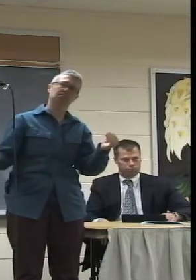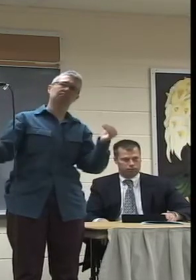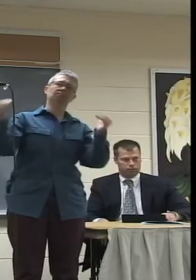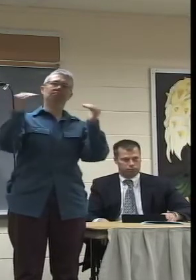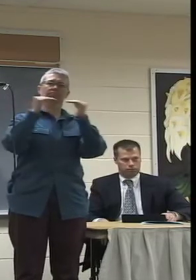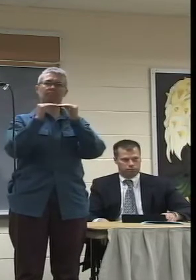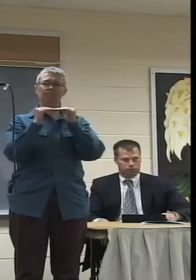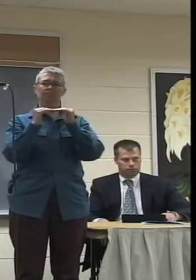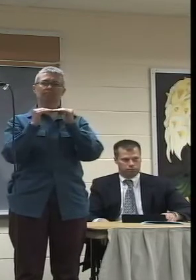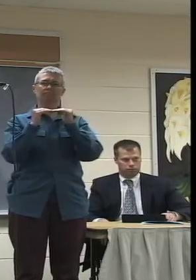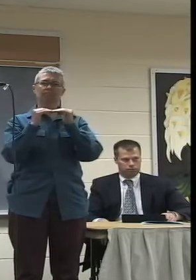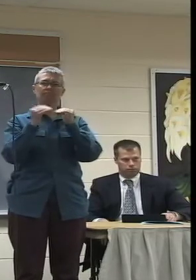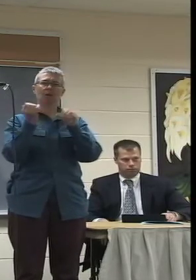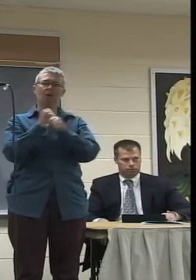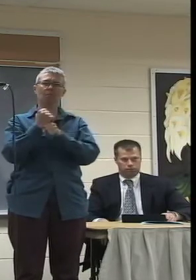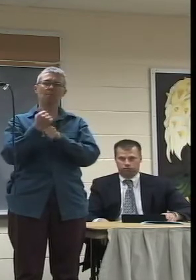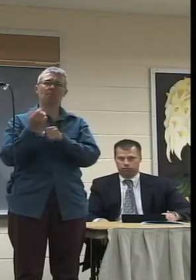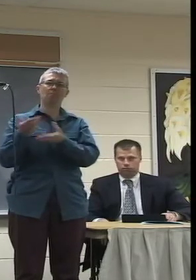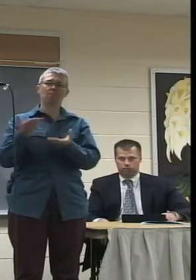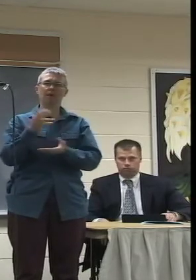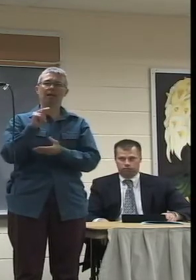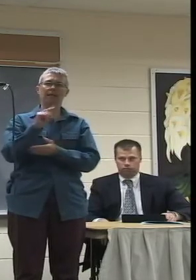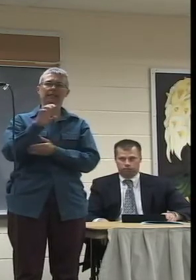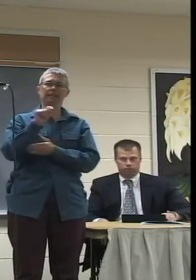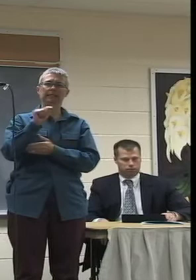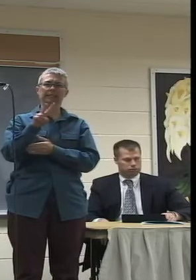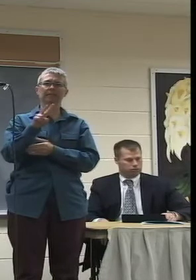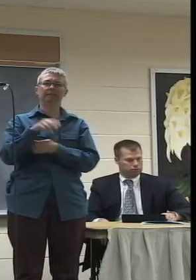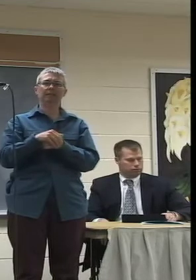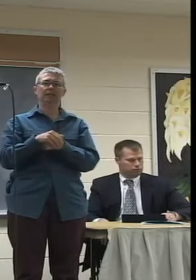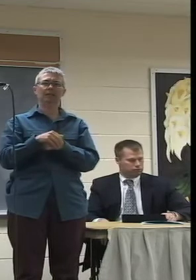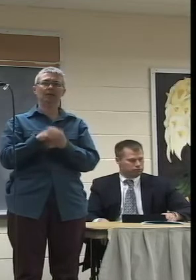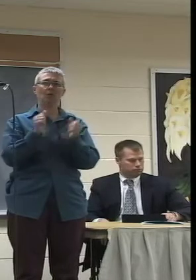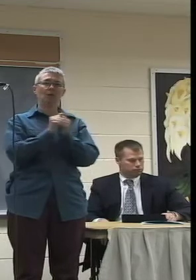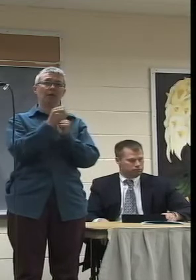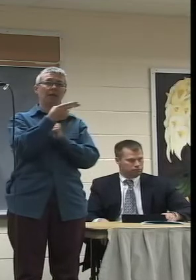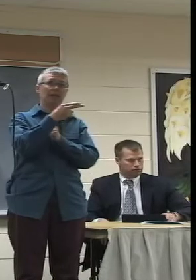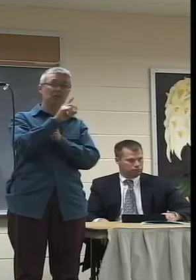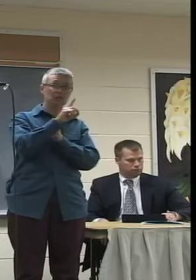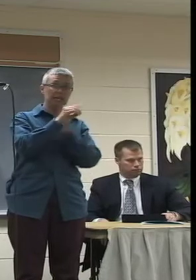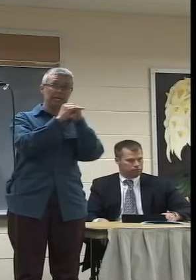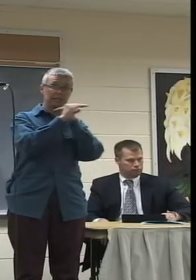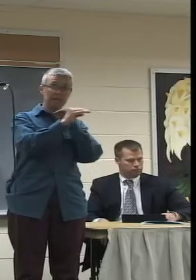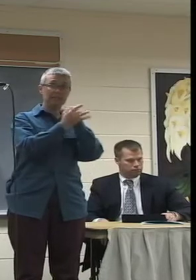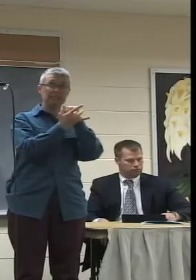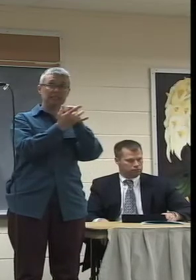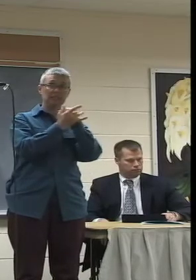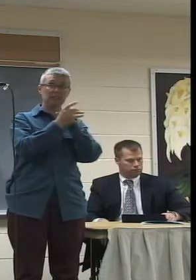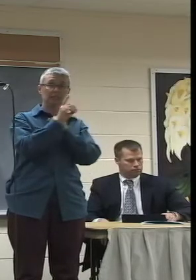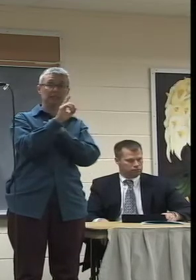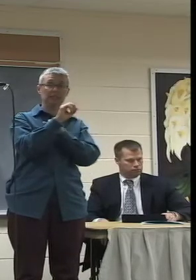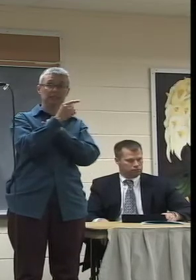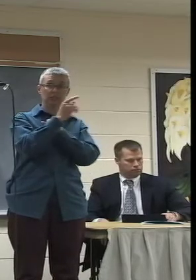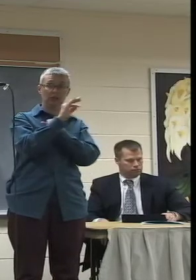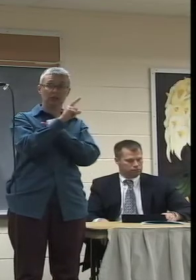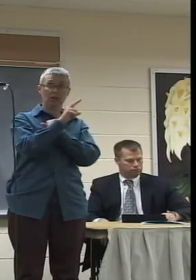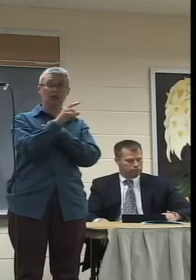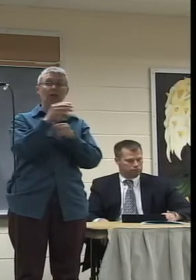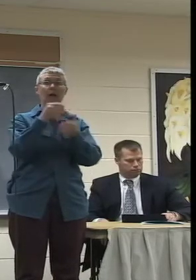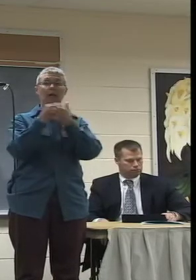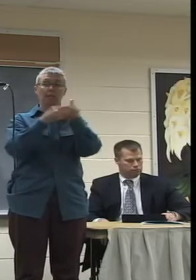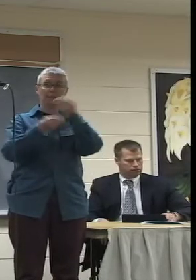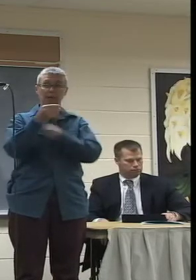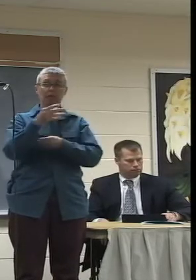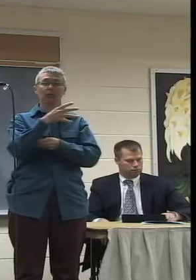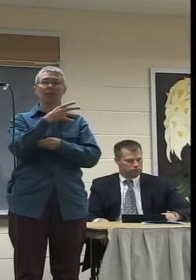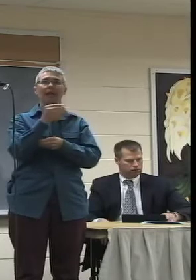lift NCTV, not only in the HD lab, the digital, not only in the budget, but in